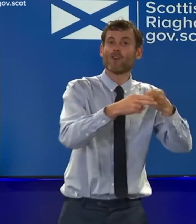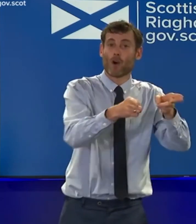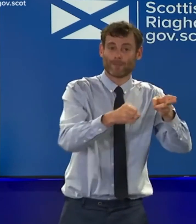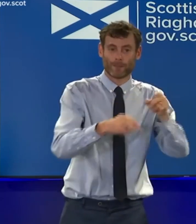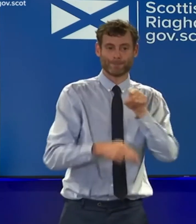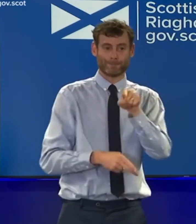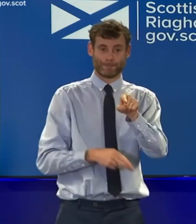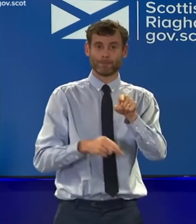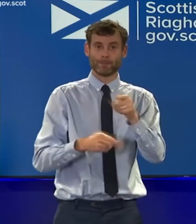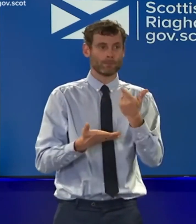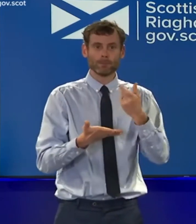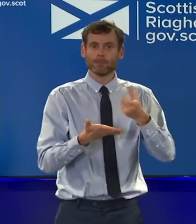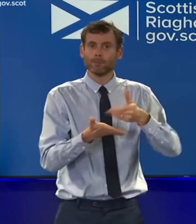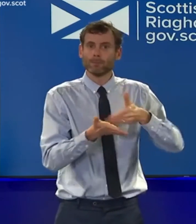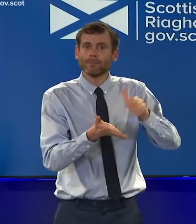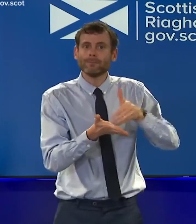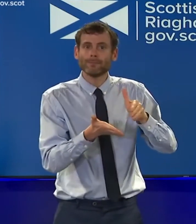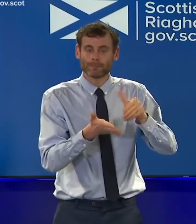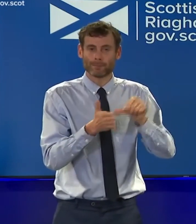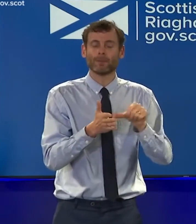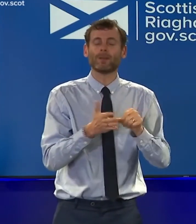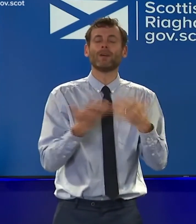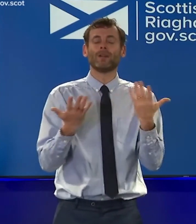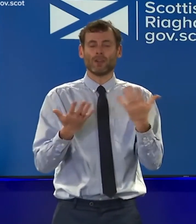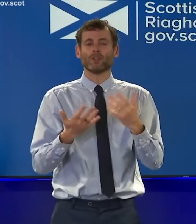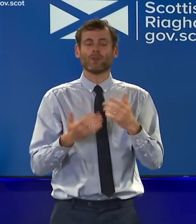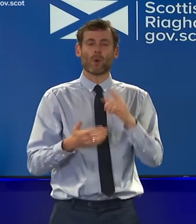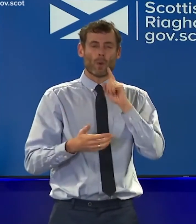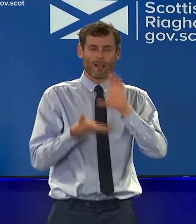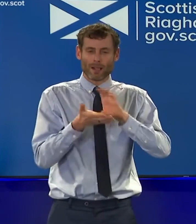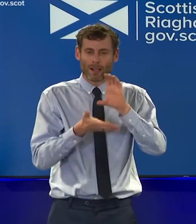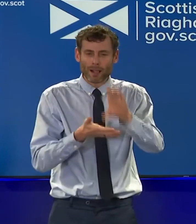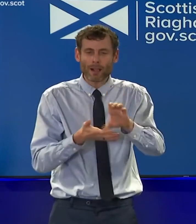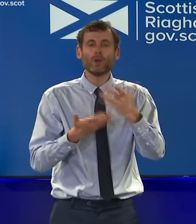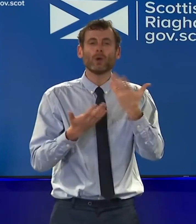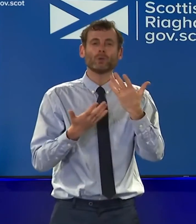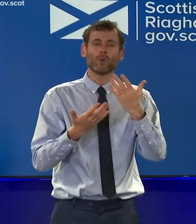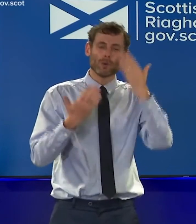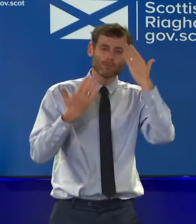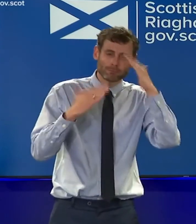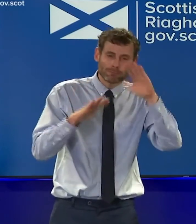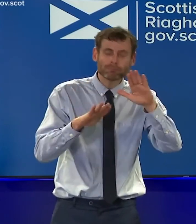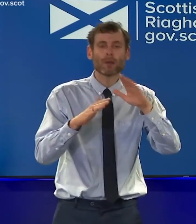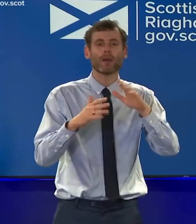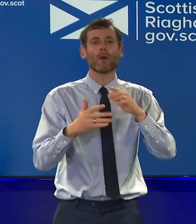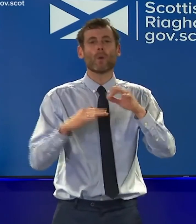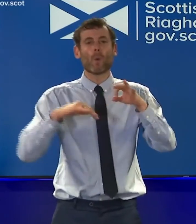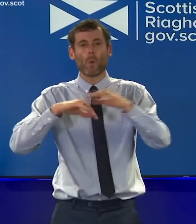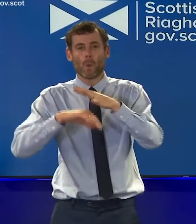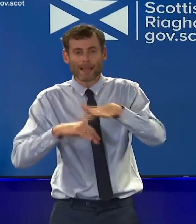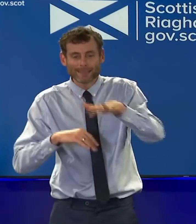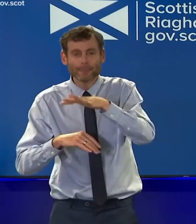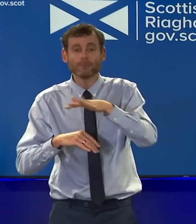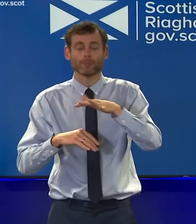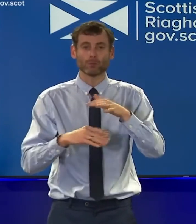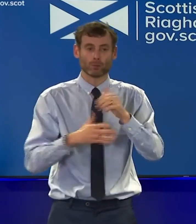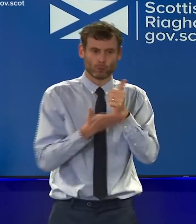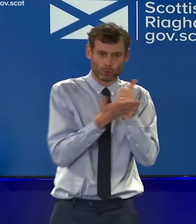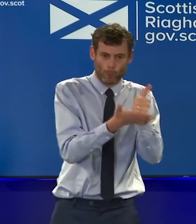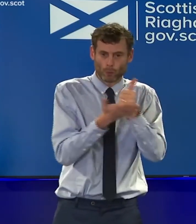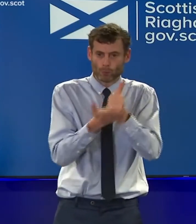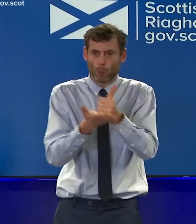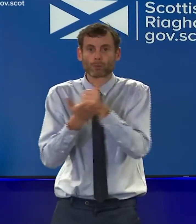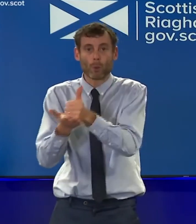million will go to the culture sector, £3 million to the wedding sector, and £3 million to the worst affected parts of tourism, including